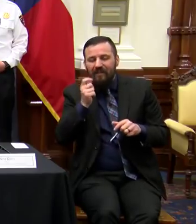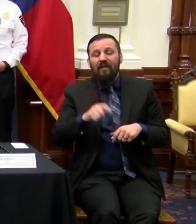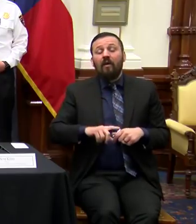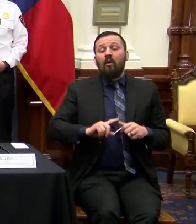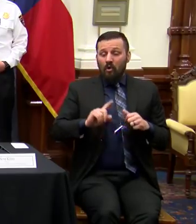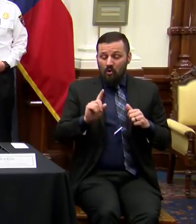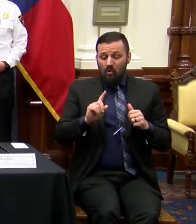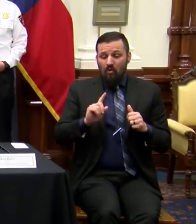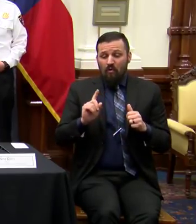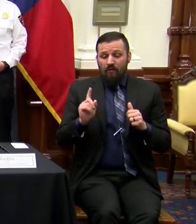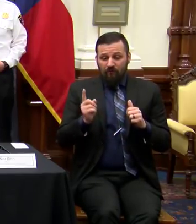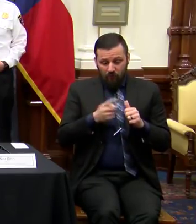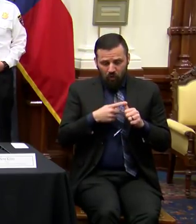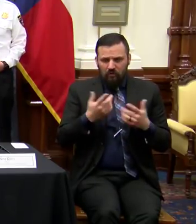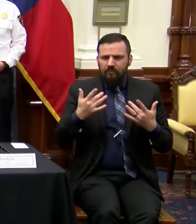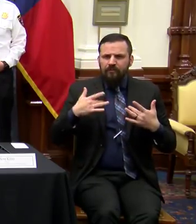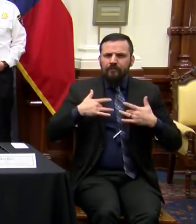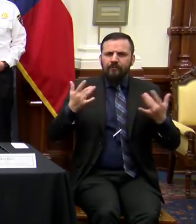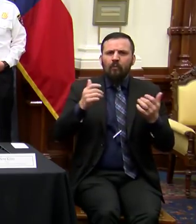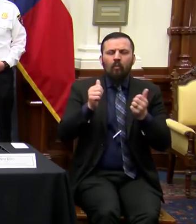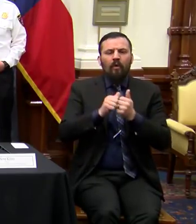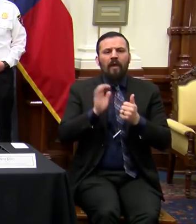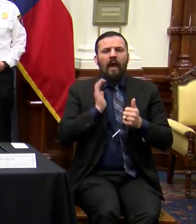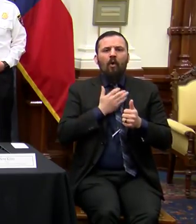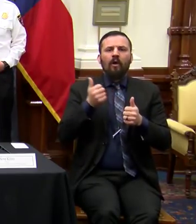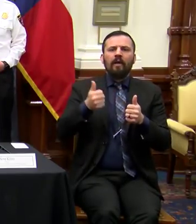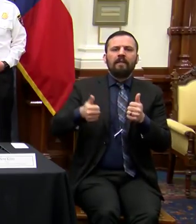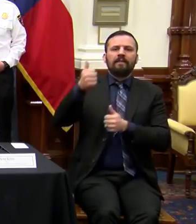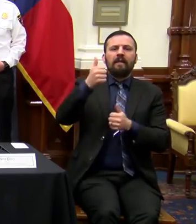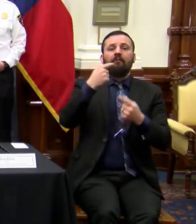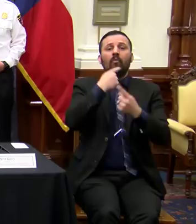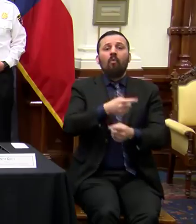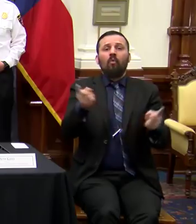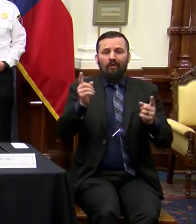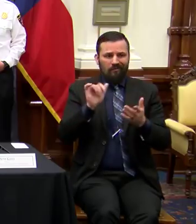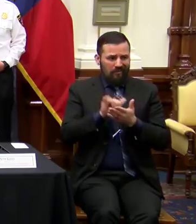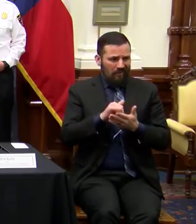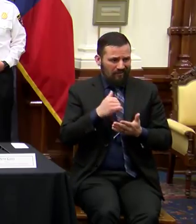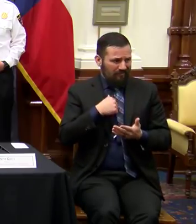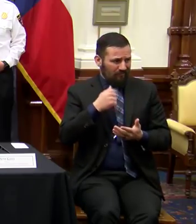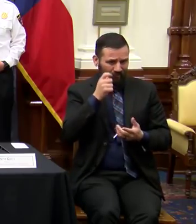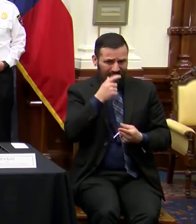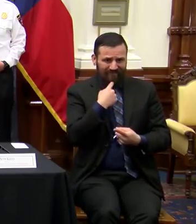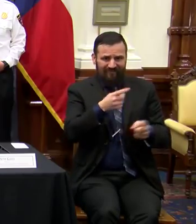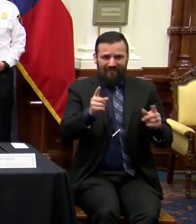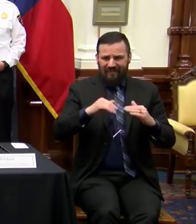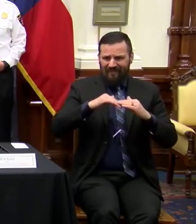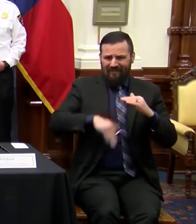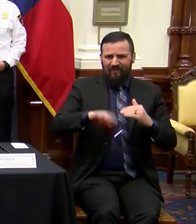First, the status of the executive order that it issued less than 48 hours ago.